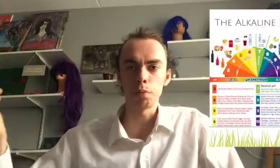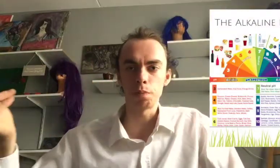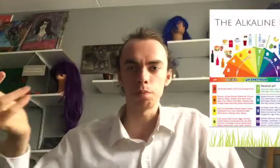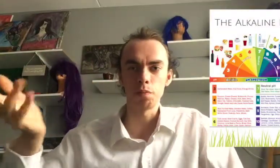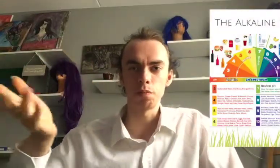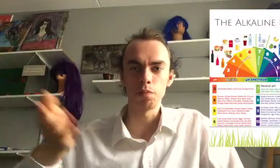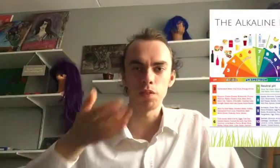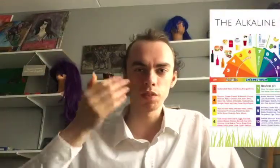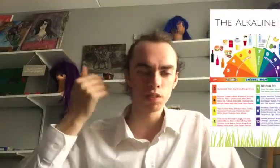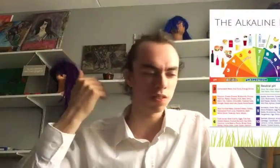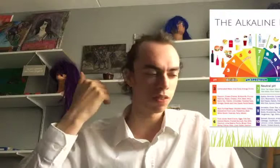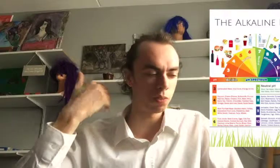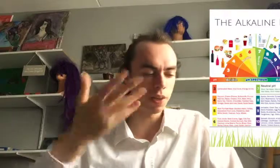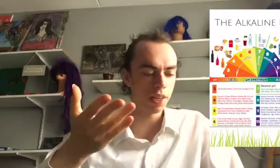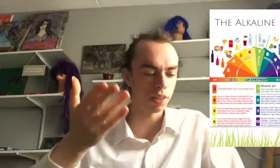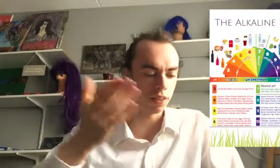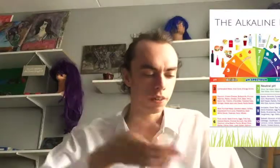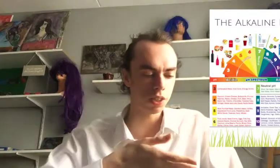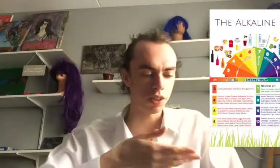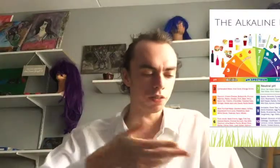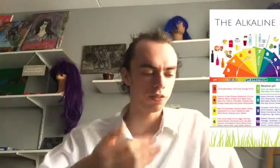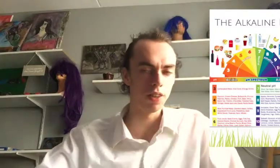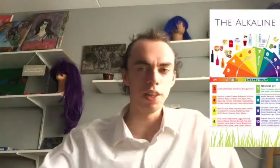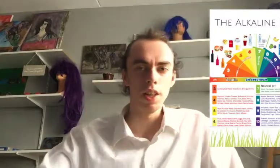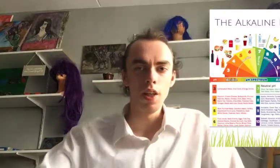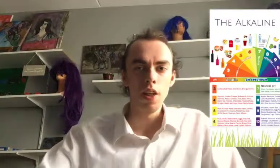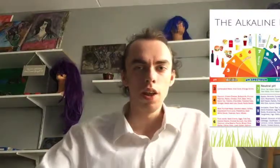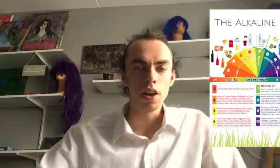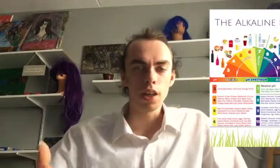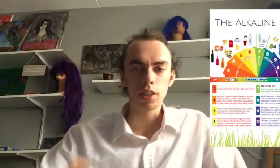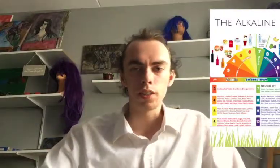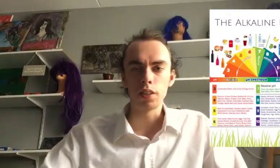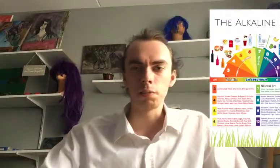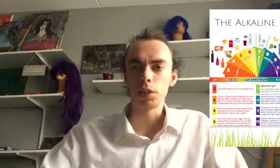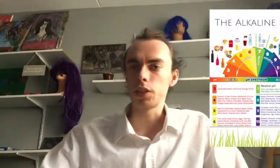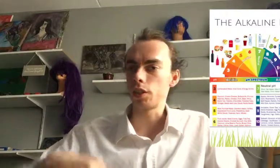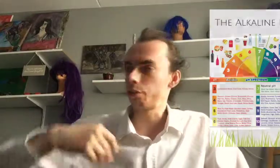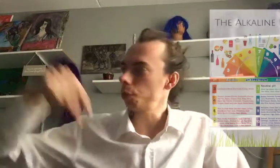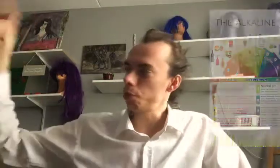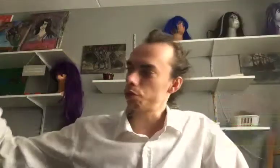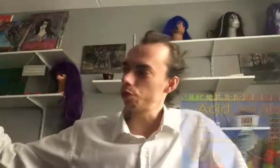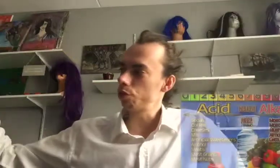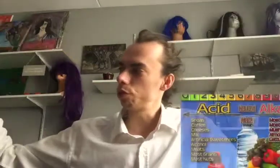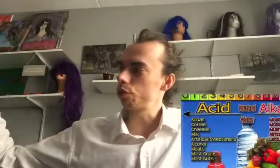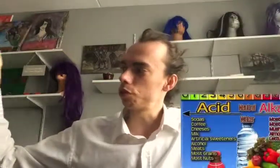to make stuff. Like giving them a